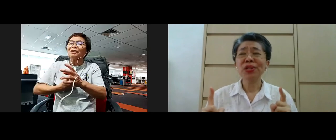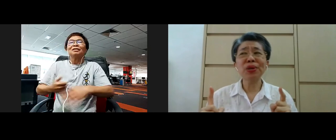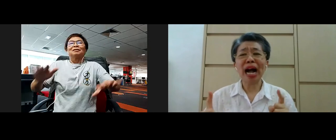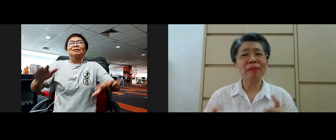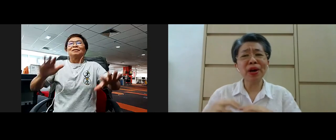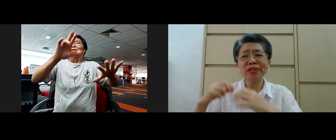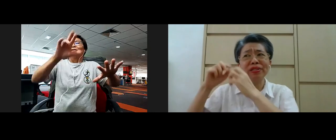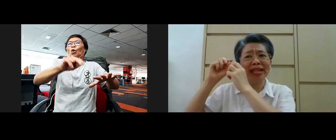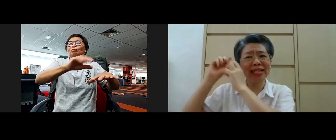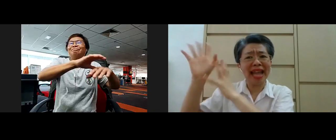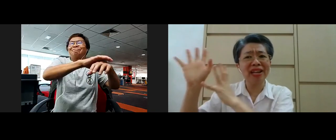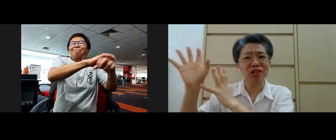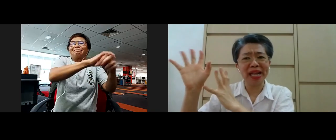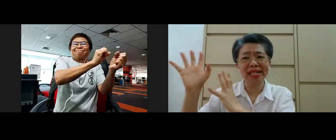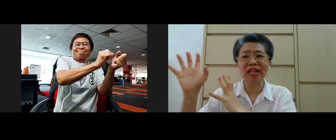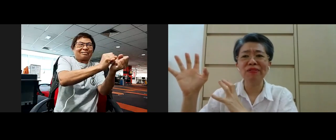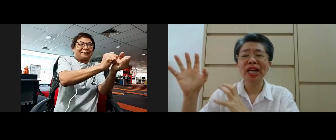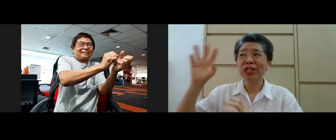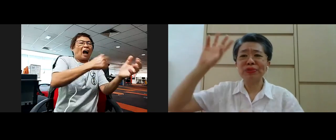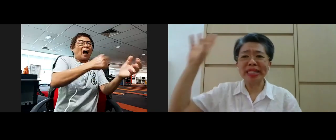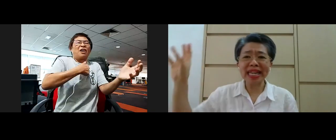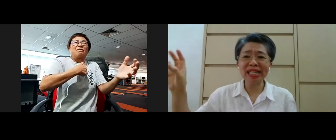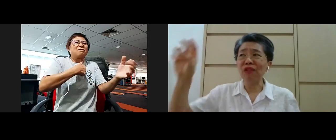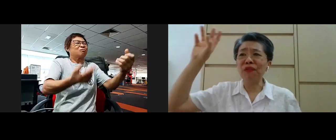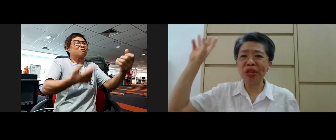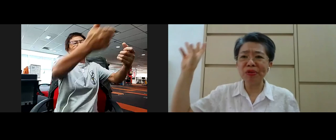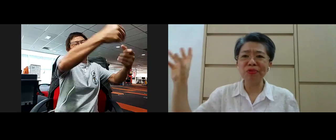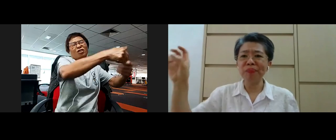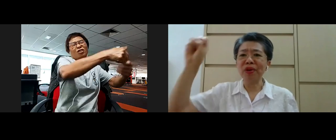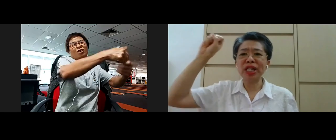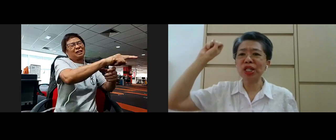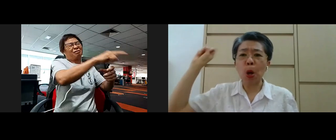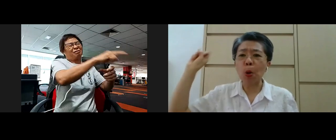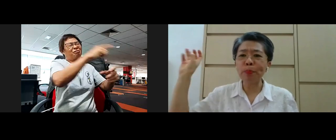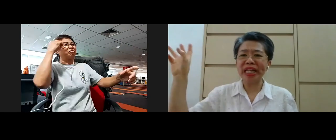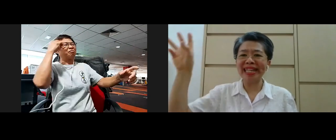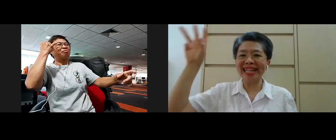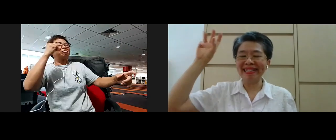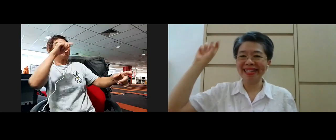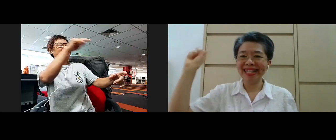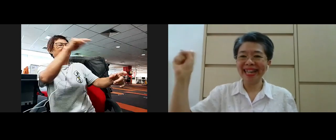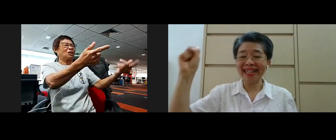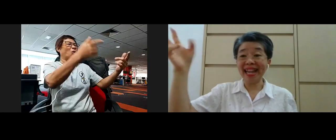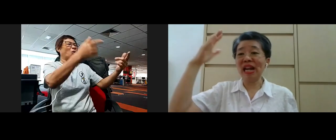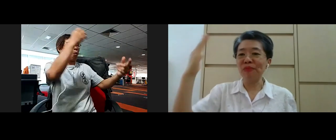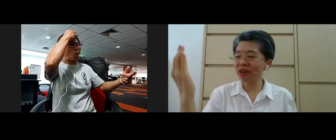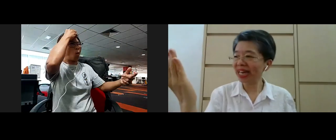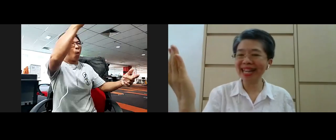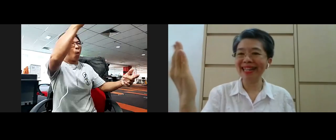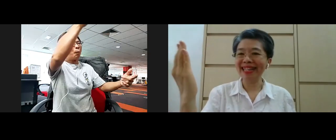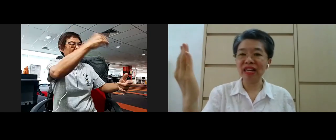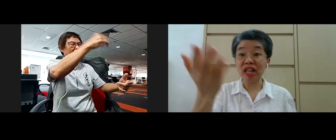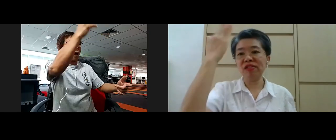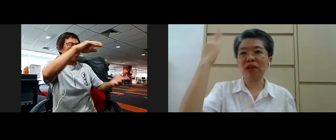so I'm not going to attach myself to this view or this opinion that as I'm